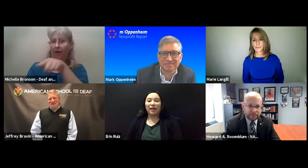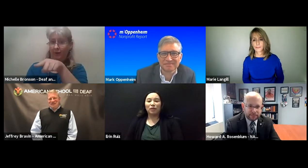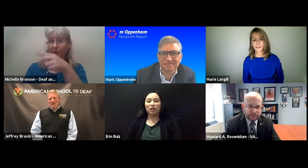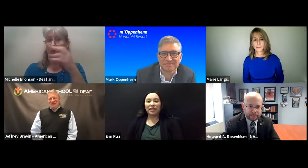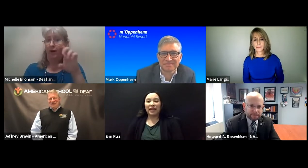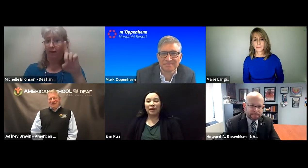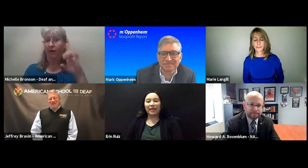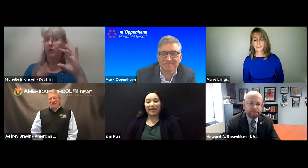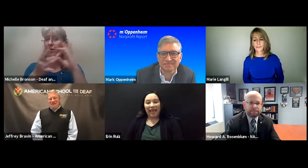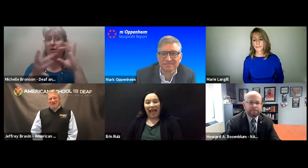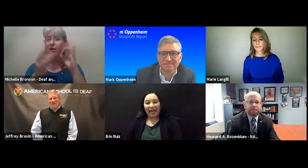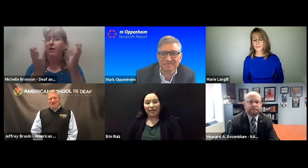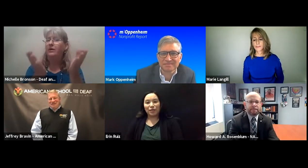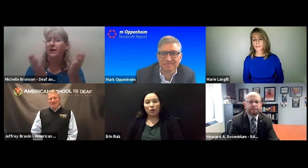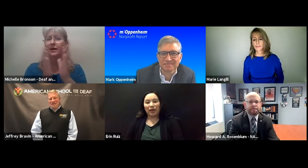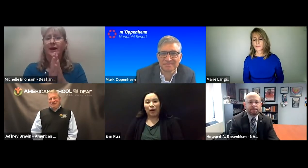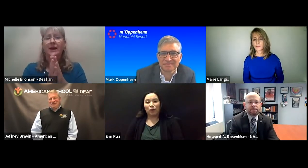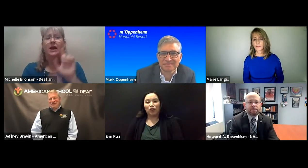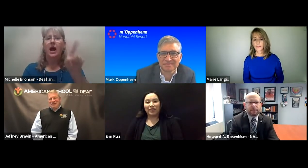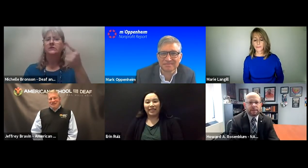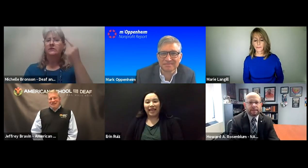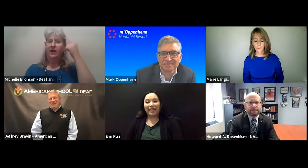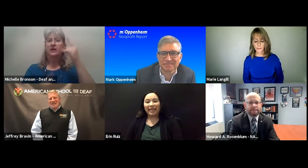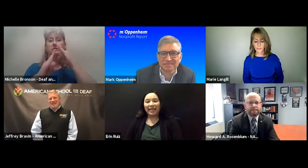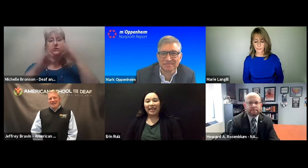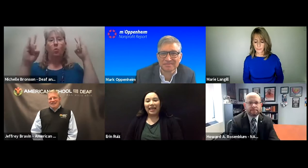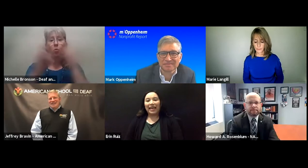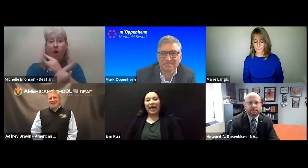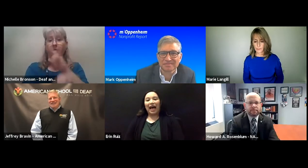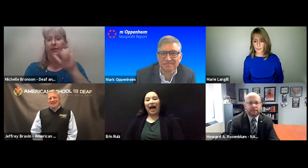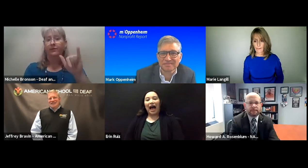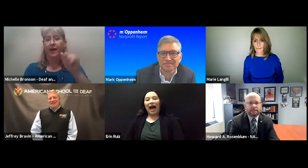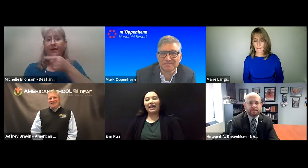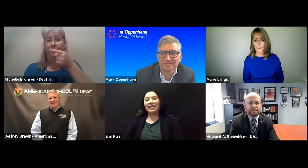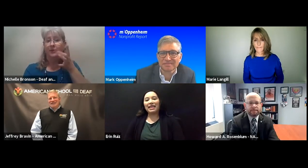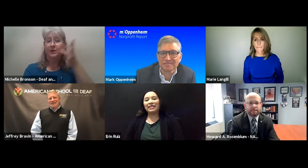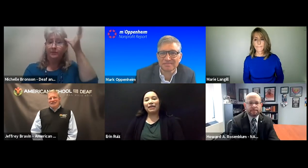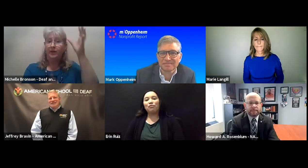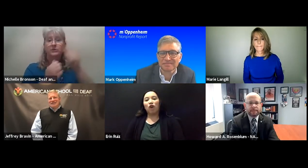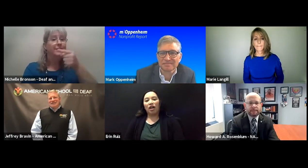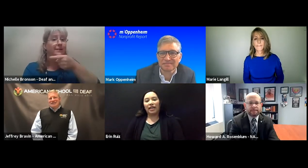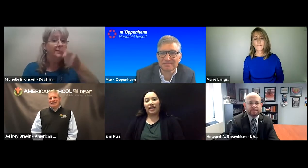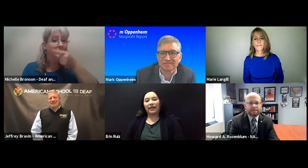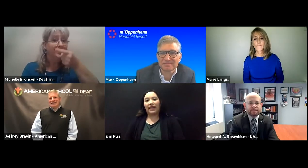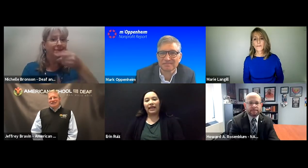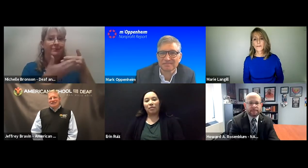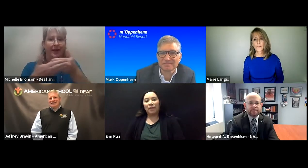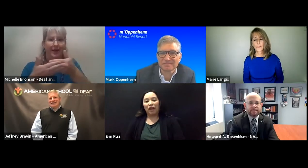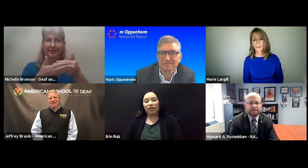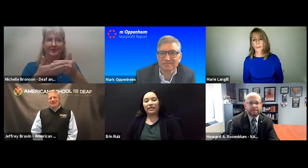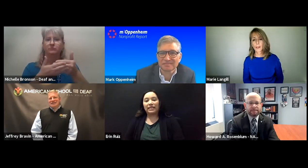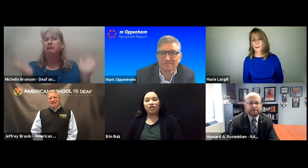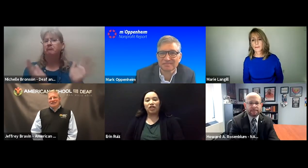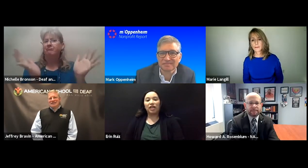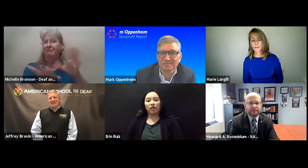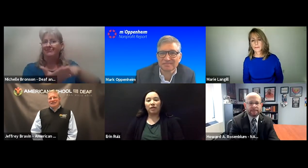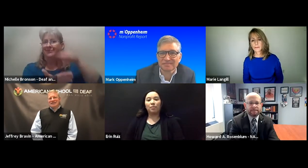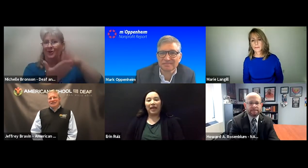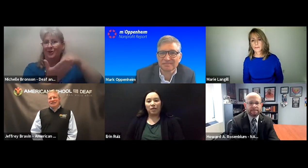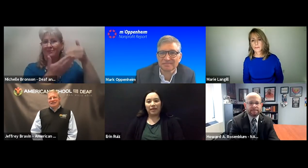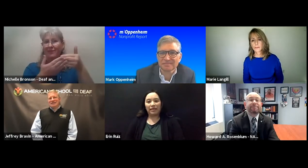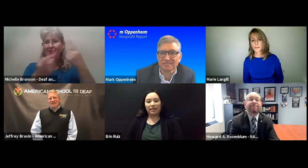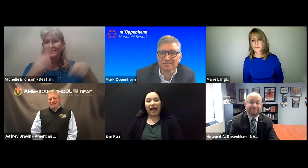Right. And Michelle, I would like to add to what Howard just said. I think it's ironic that hearing parents teach